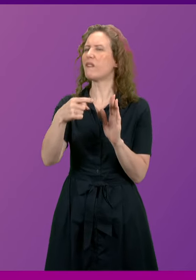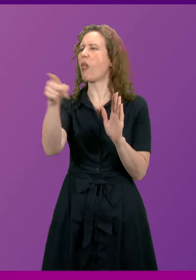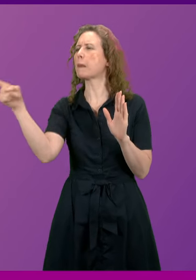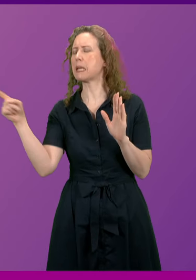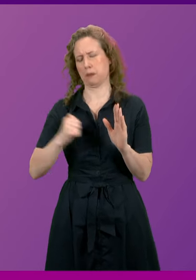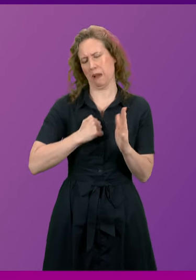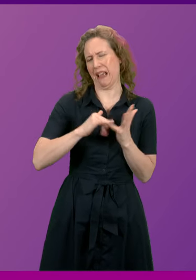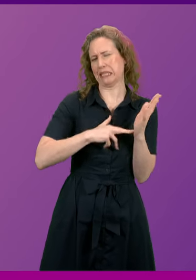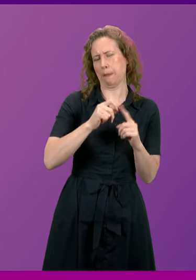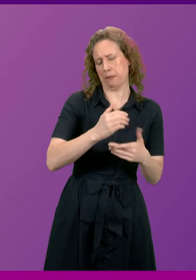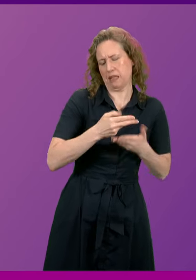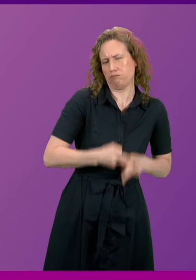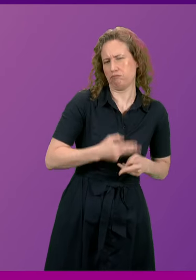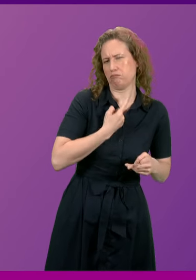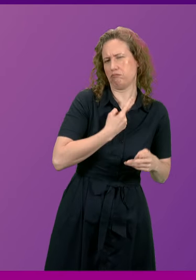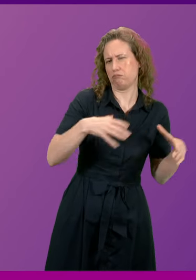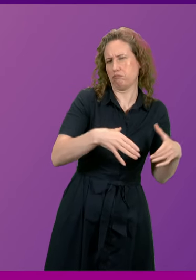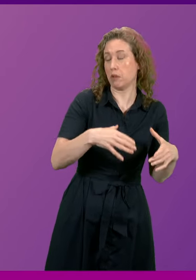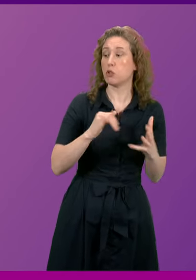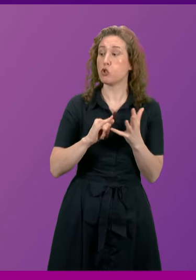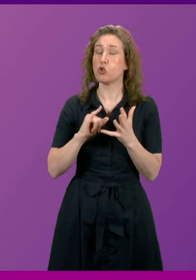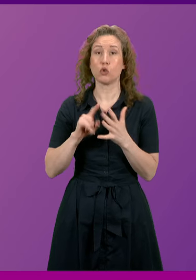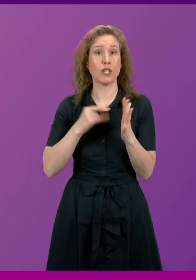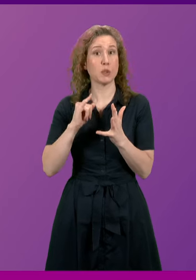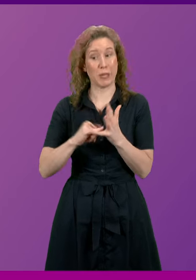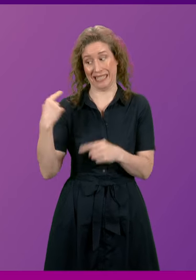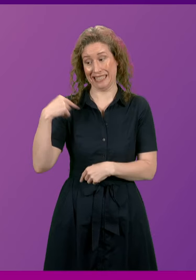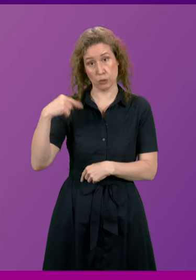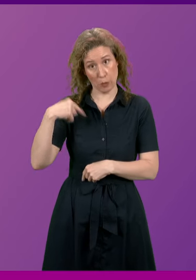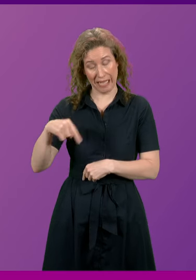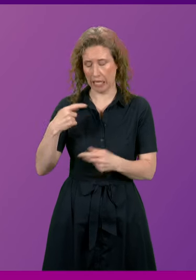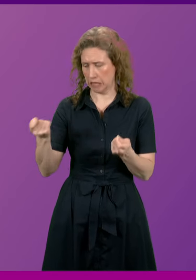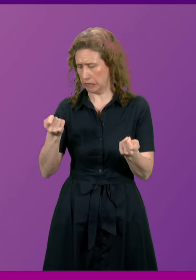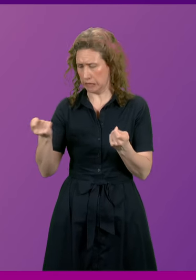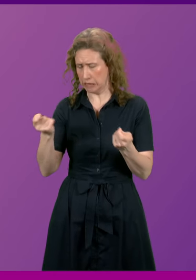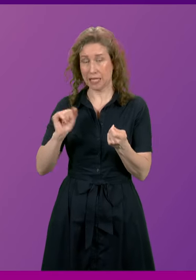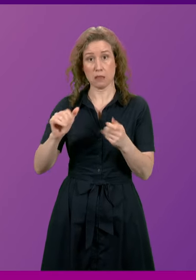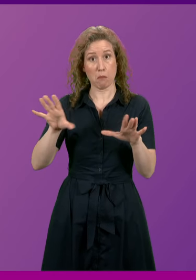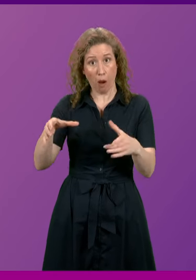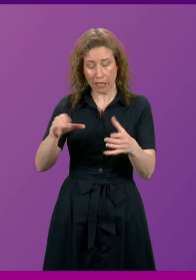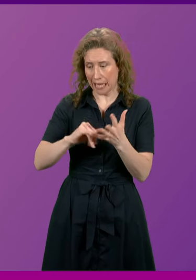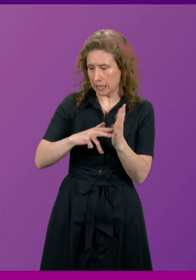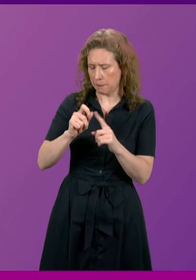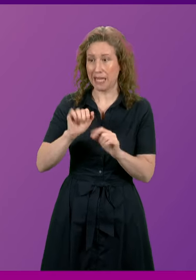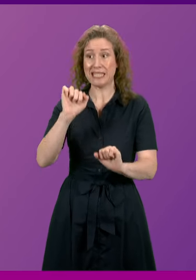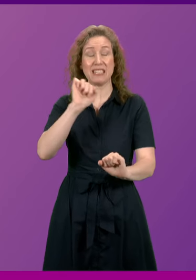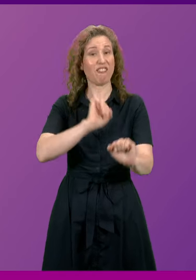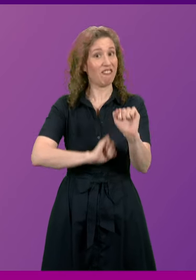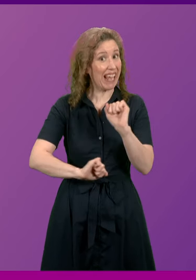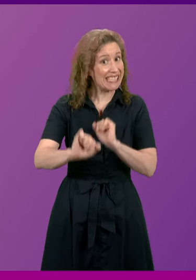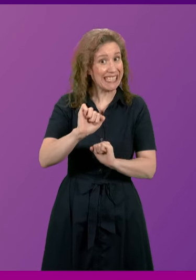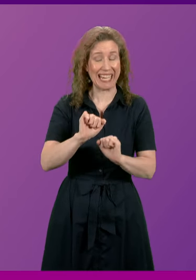else. And while John Swinney spent all of his time this week managing his party and defending Sleaze,